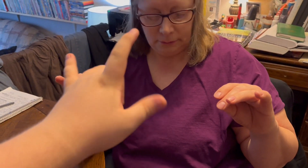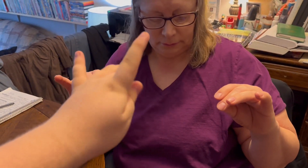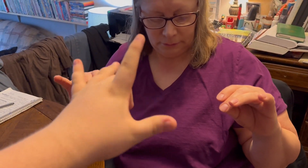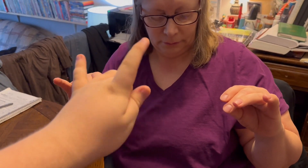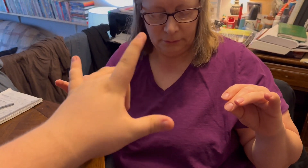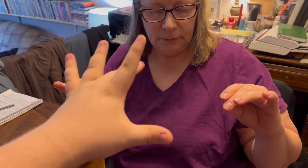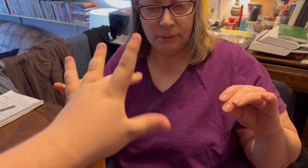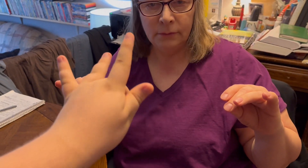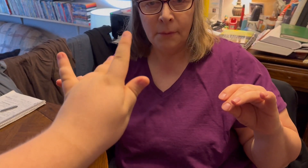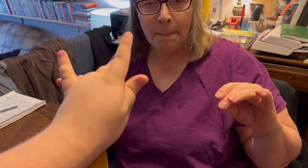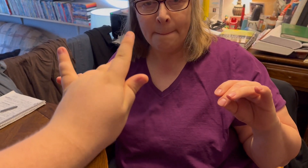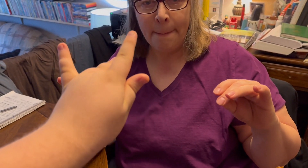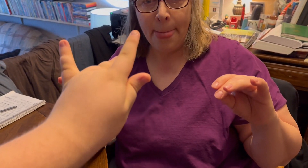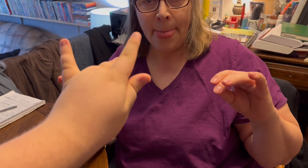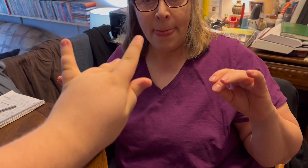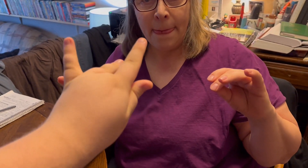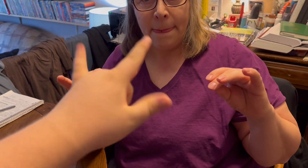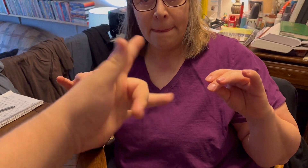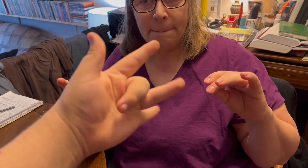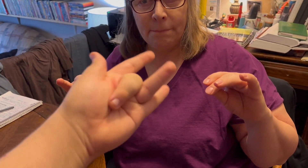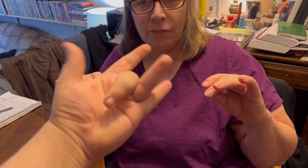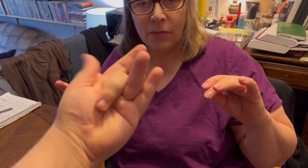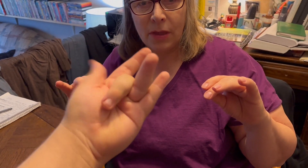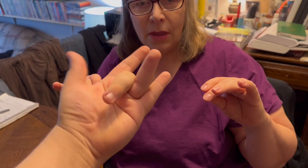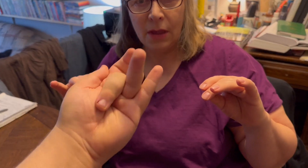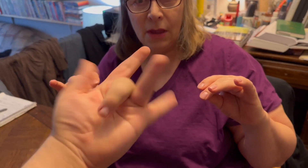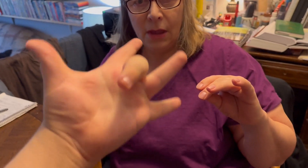for me so have a great day